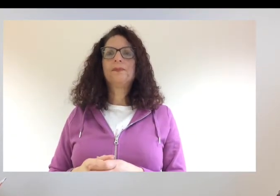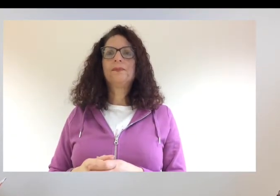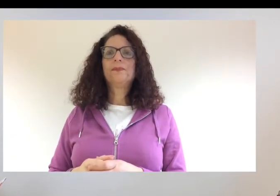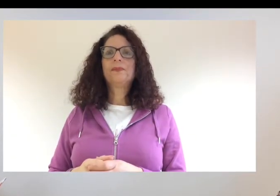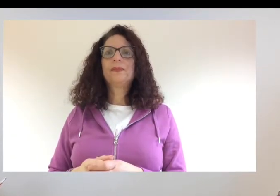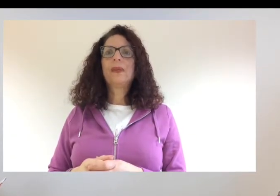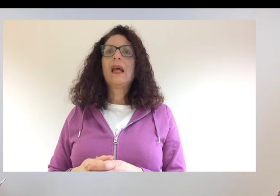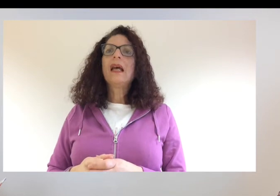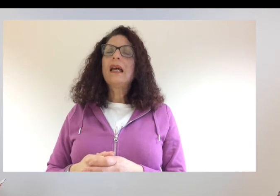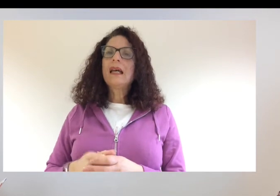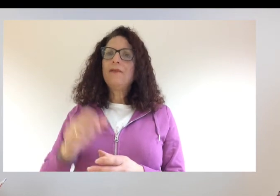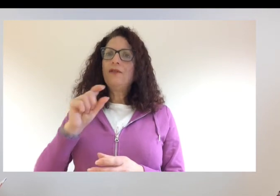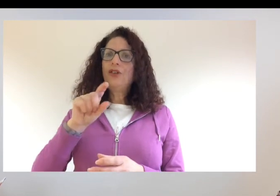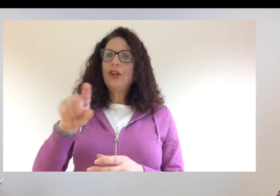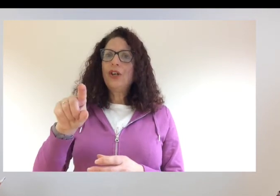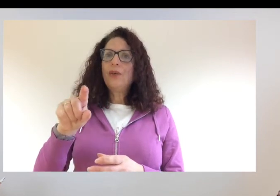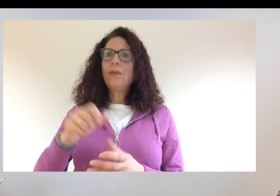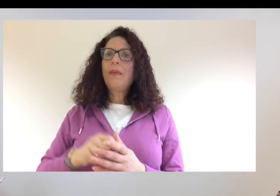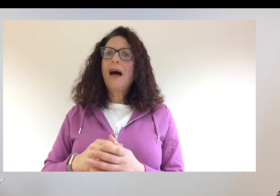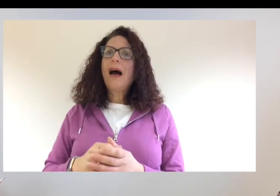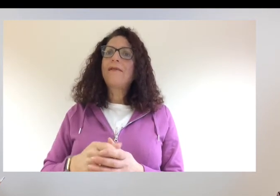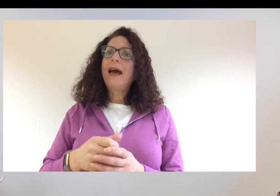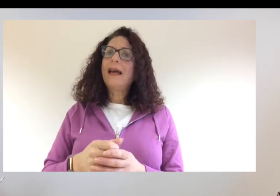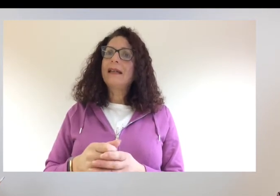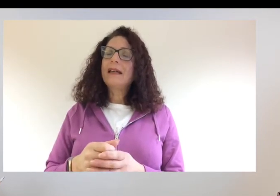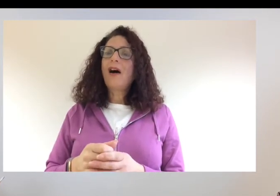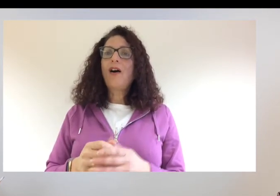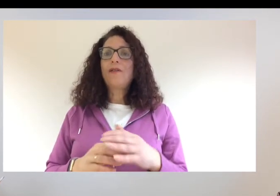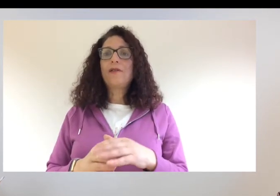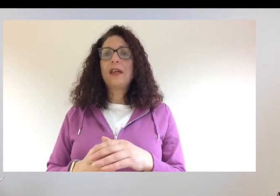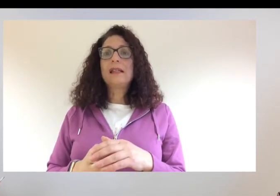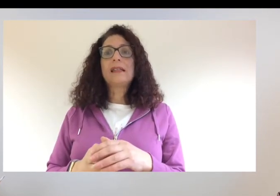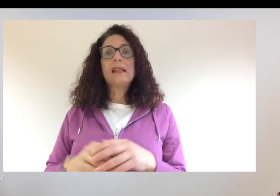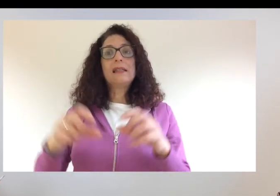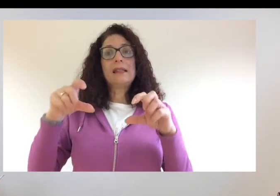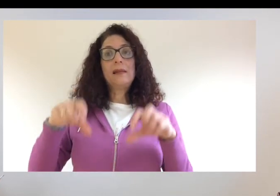stay at home and arrange to have a test.